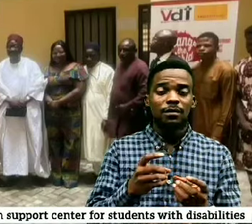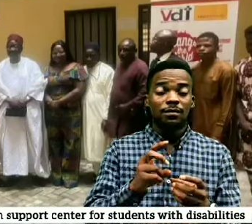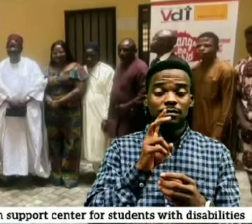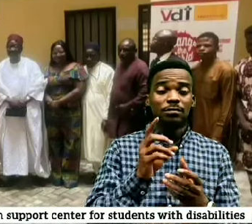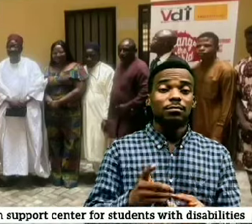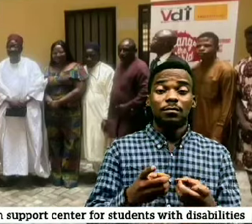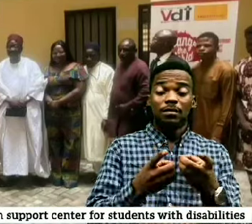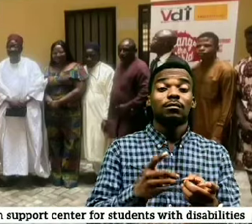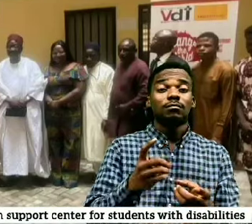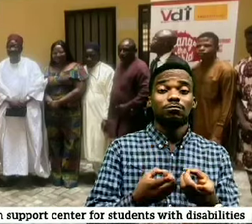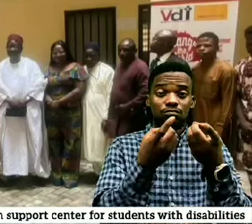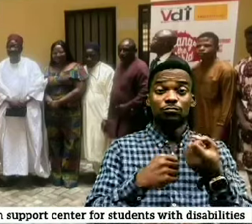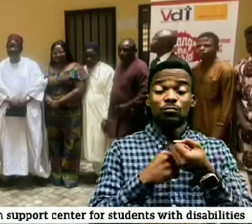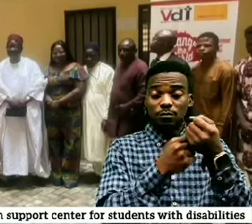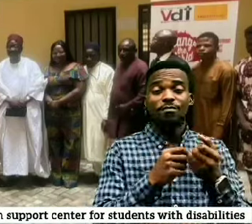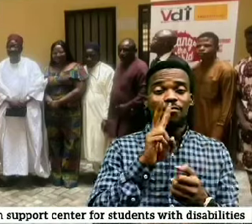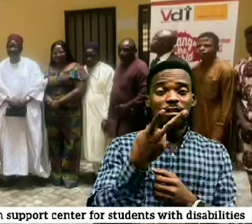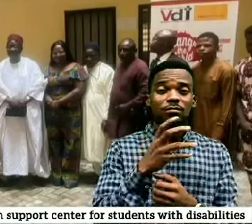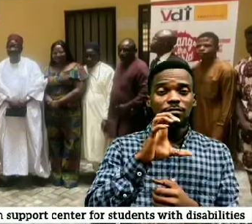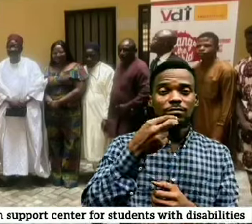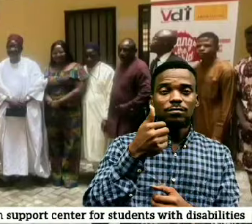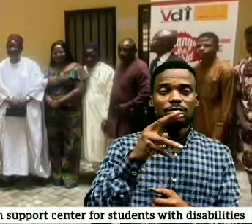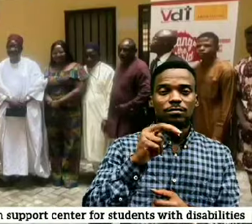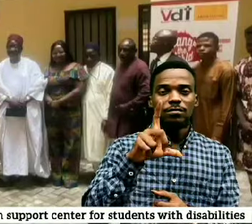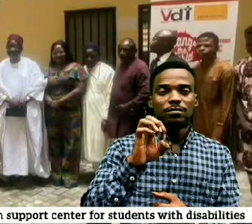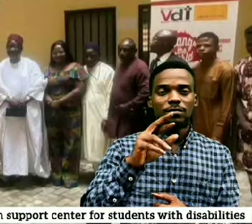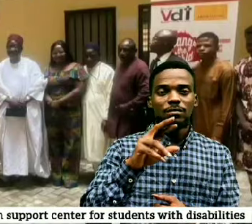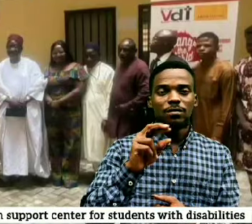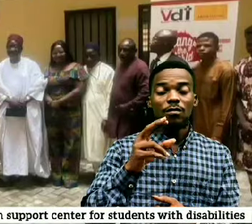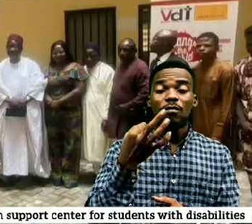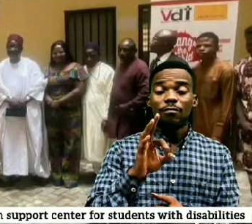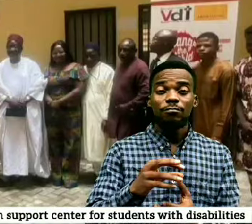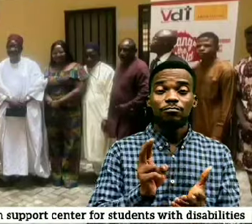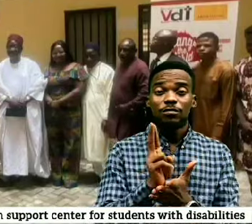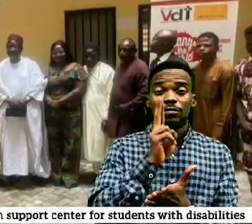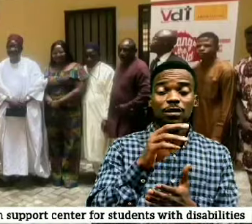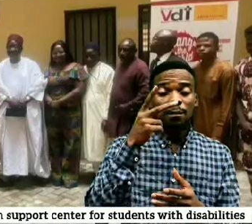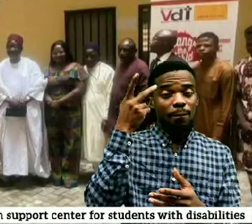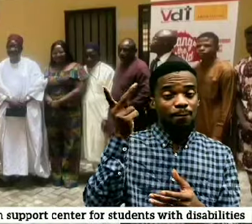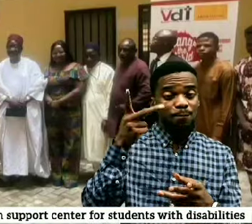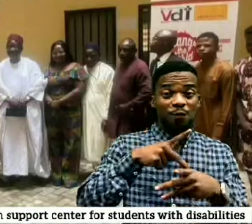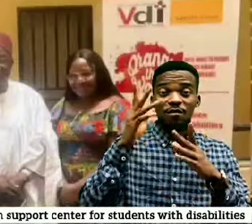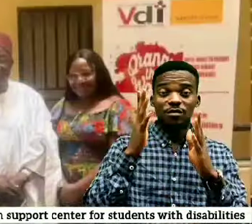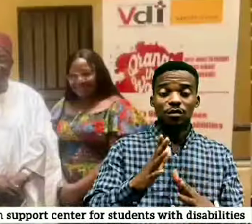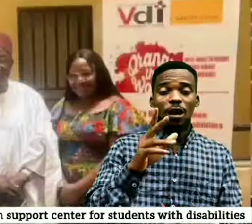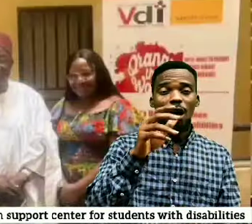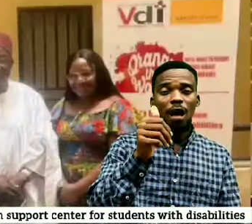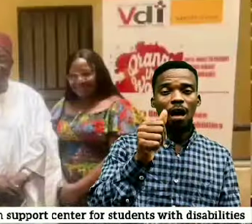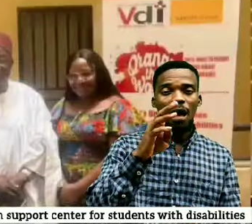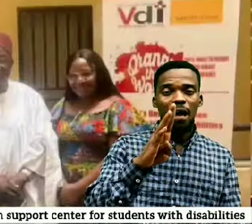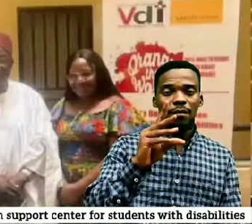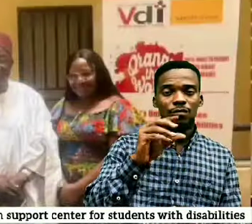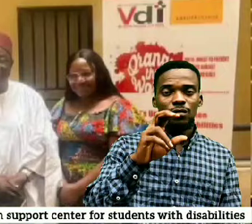-Chancellor of the University, Professor Abdoulaye Modibou, was on a cursive visit to